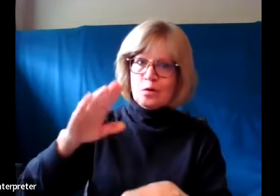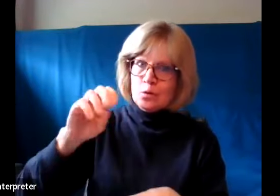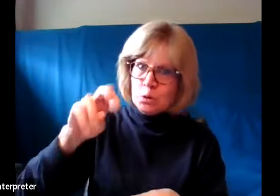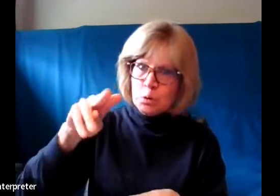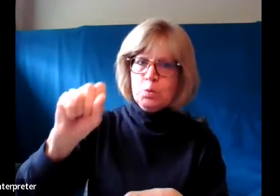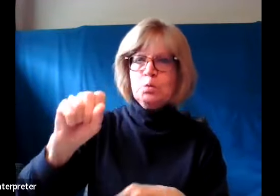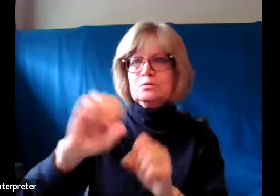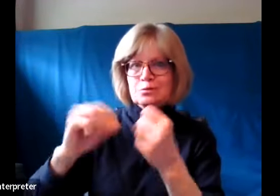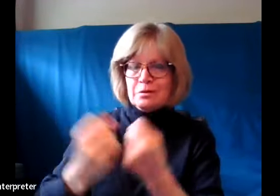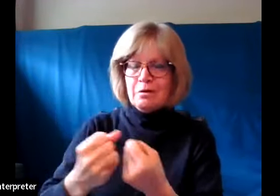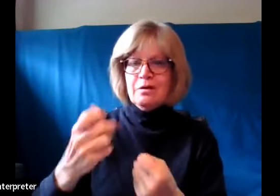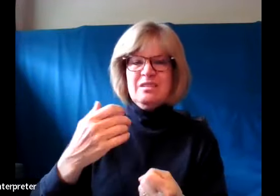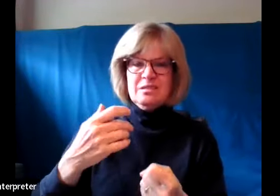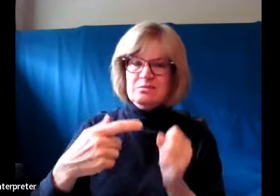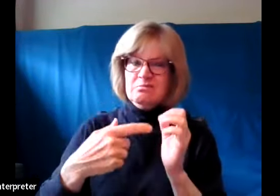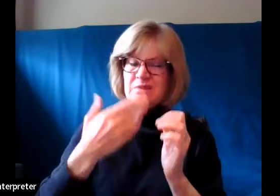society at large.